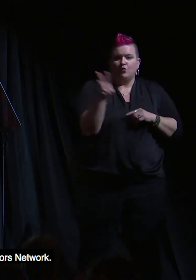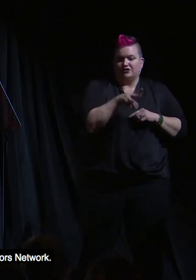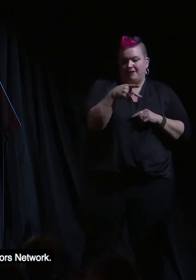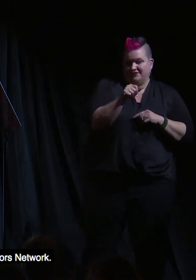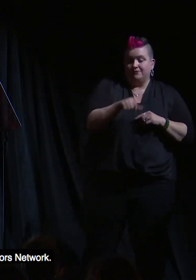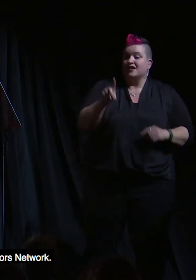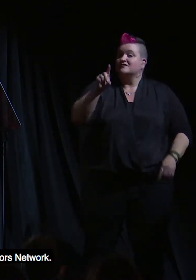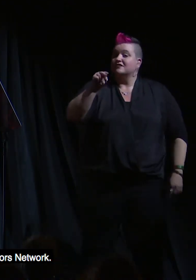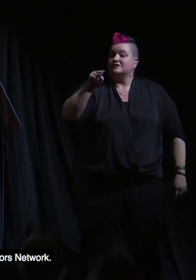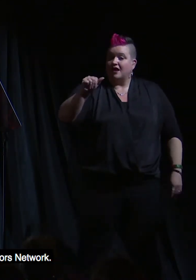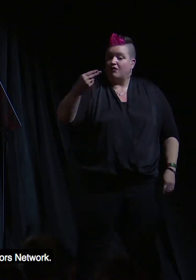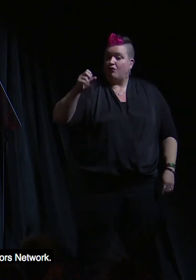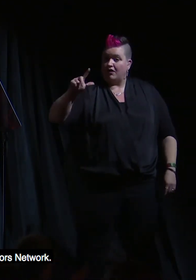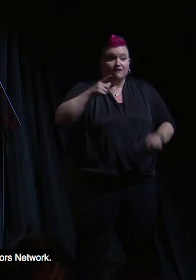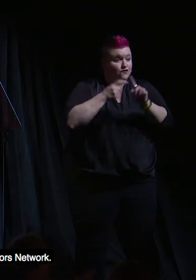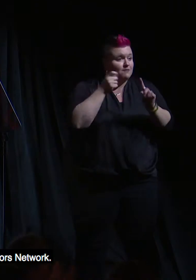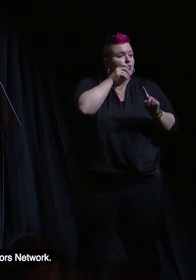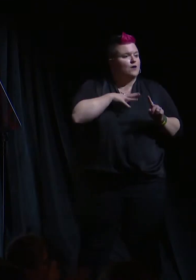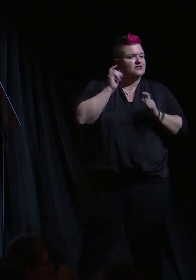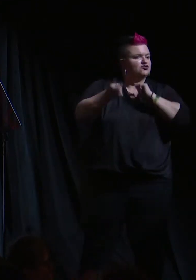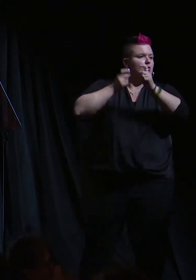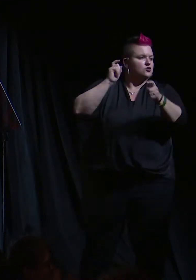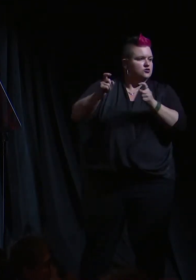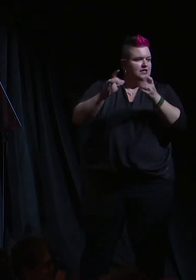And Donna Hall from the Women's Donors Network.